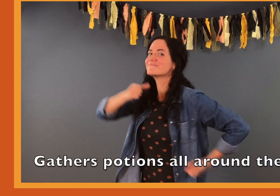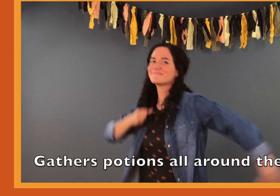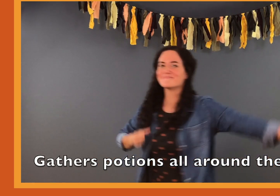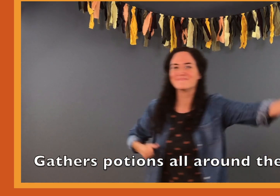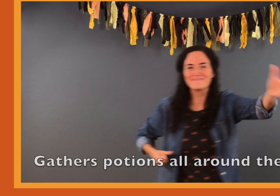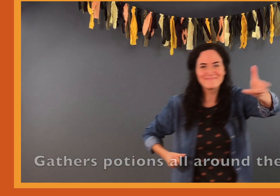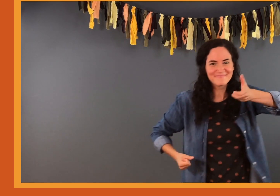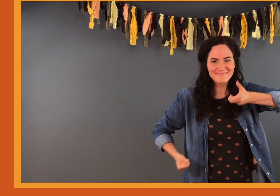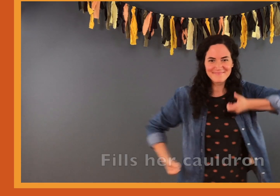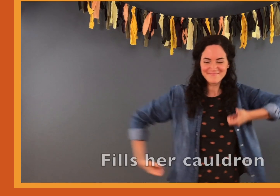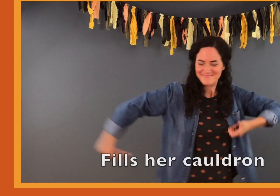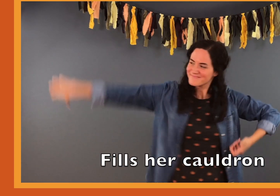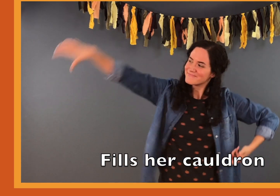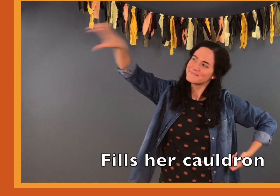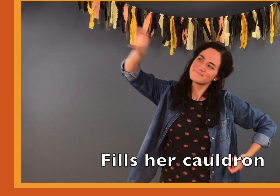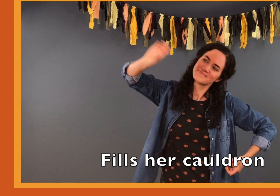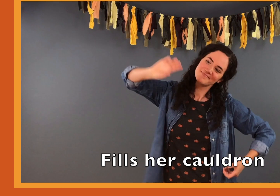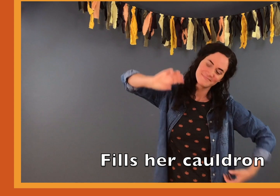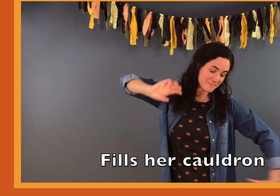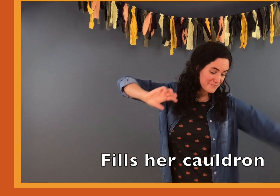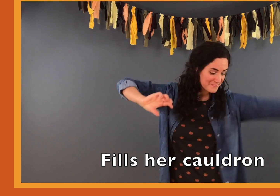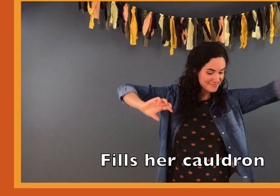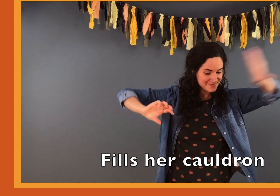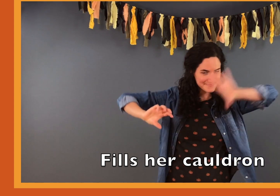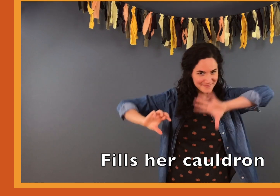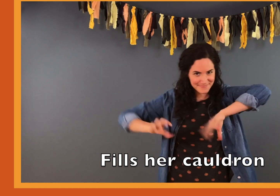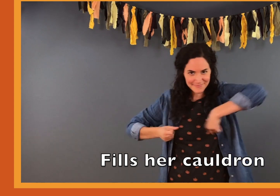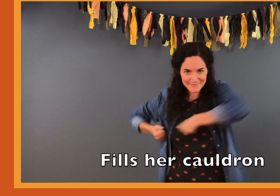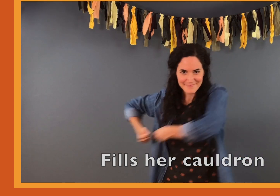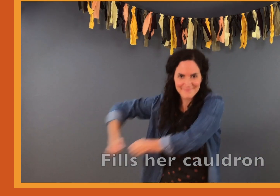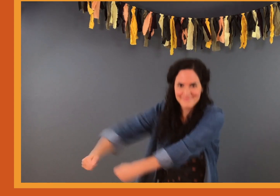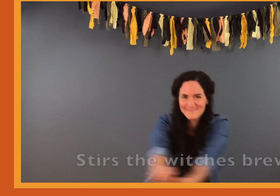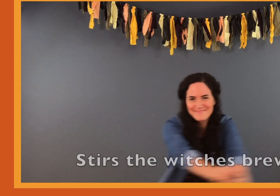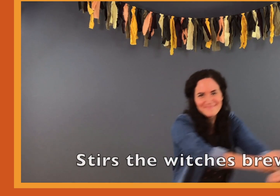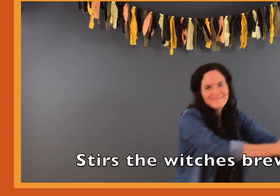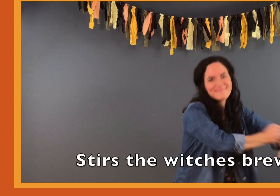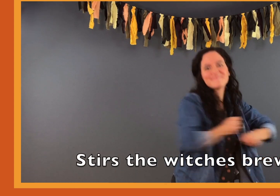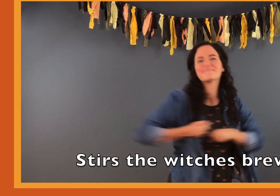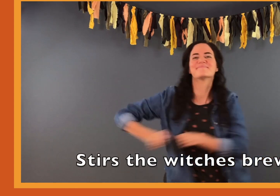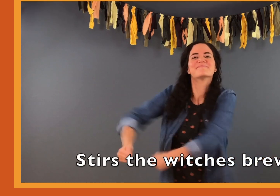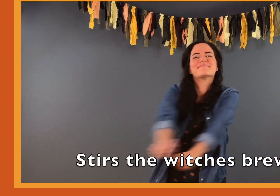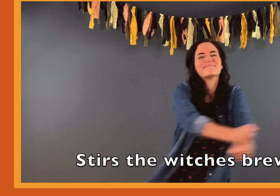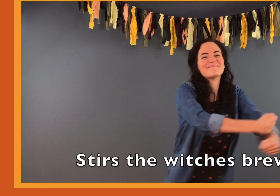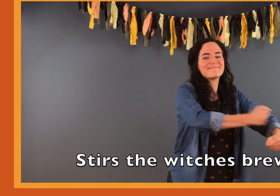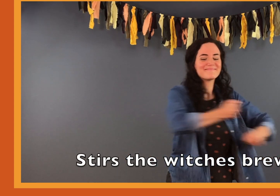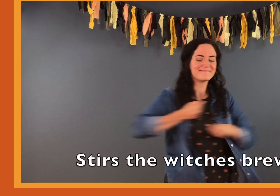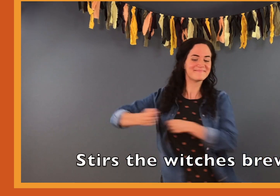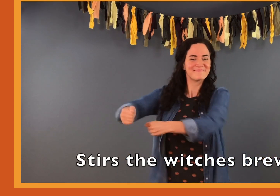the room Fills her cauldron, stirs the witch's broom